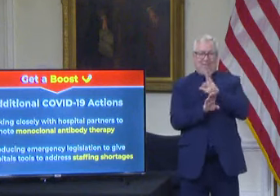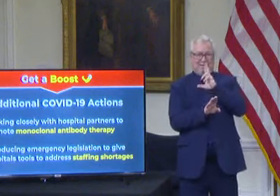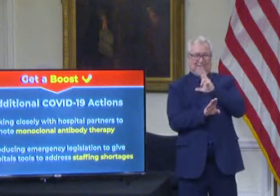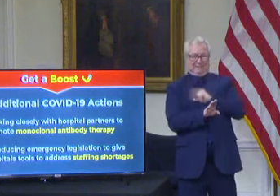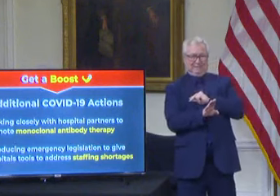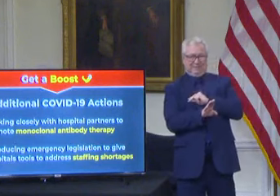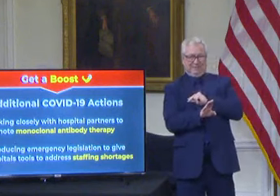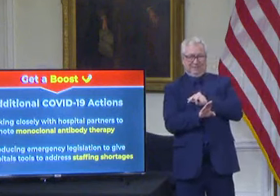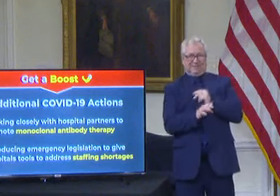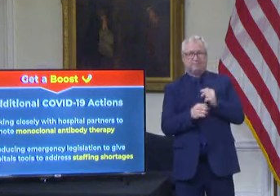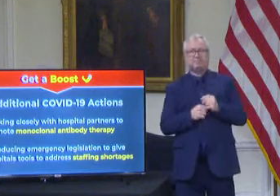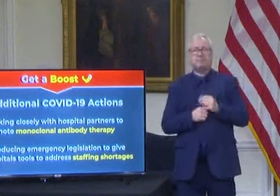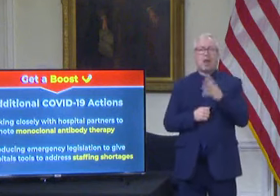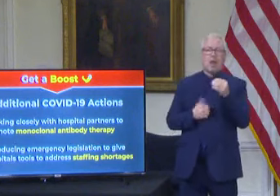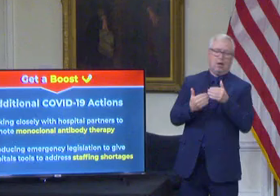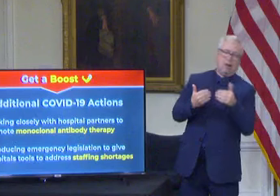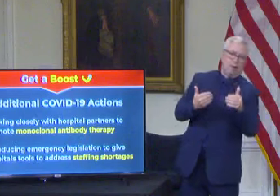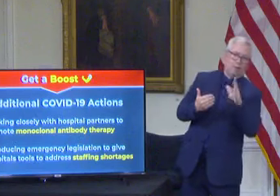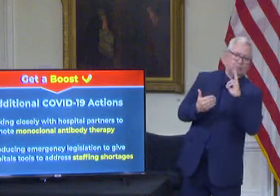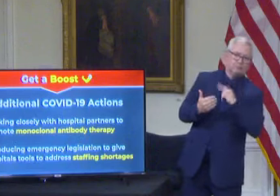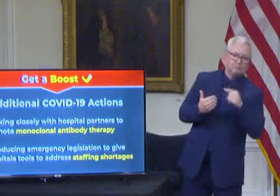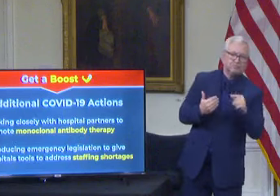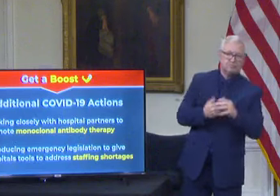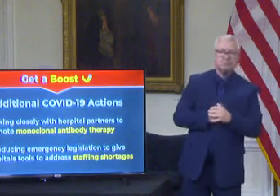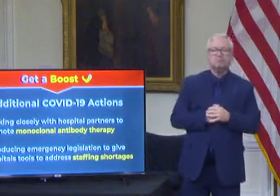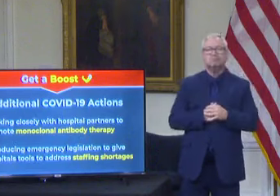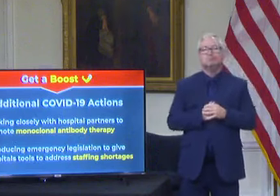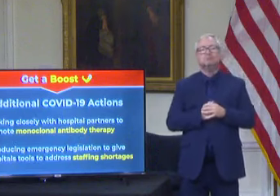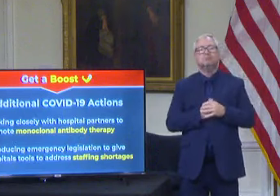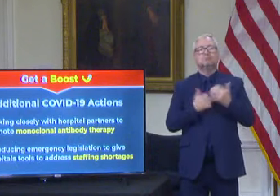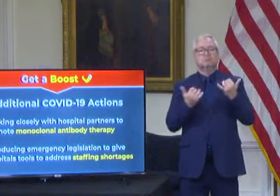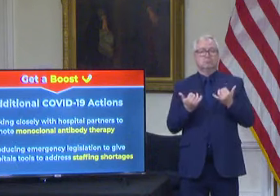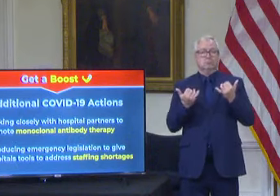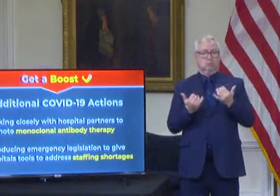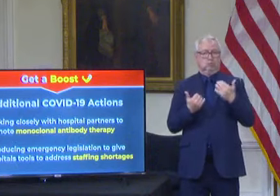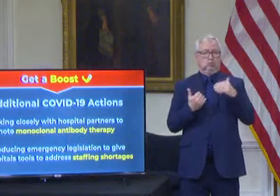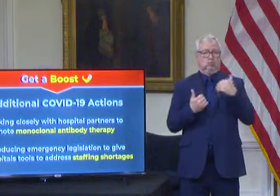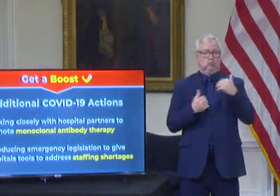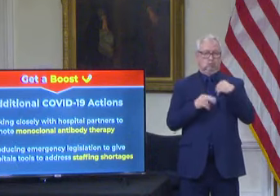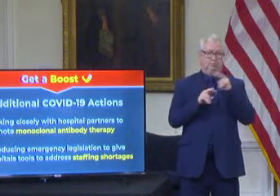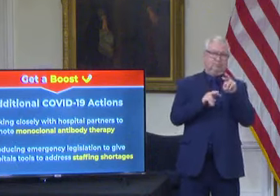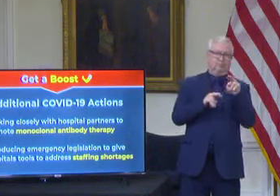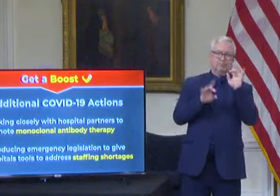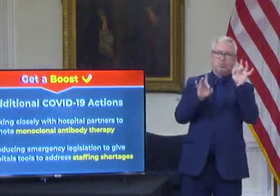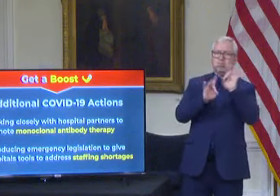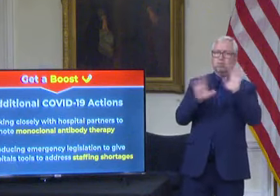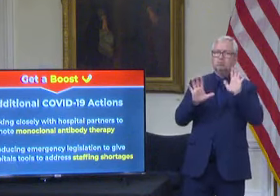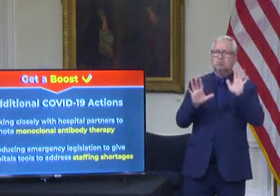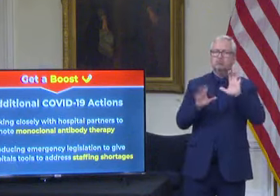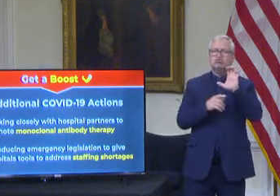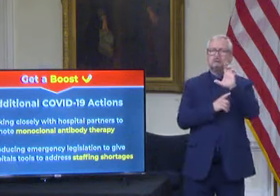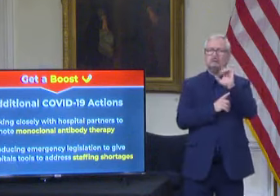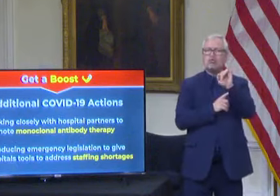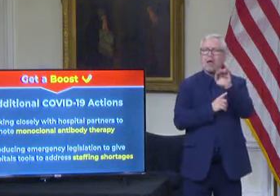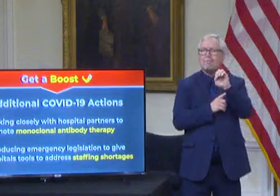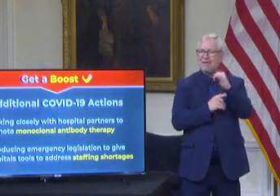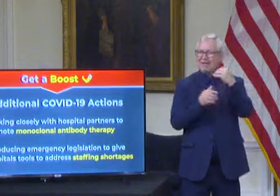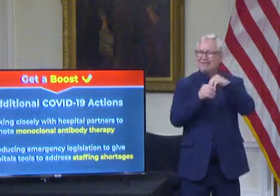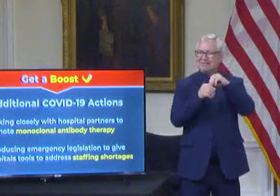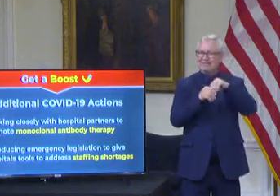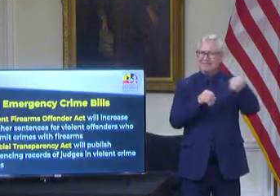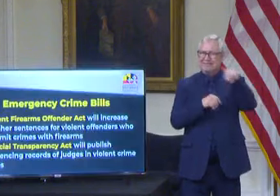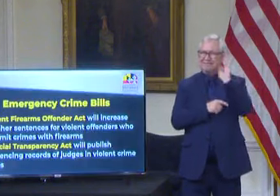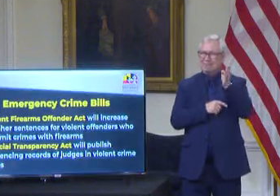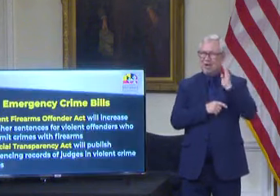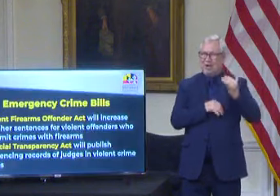following a string of particularly heinous and disturbing violent crimes in the streets of Baltimore, we submitted